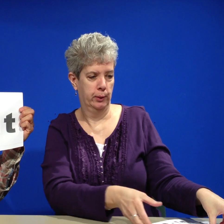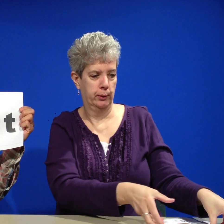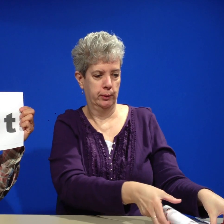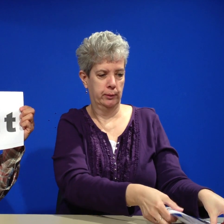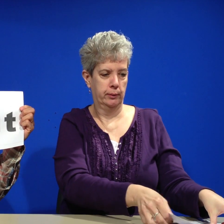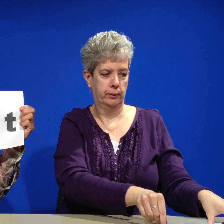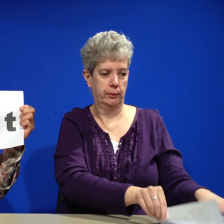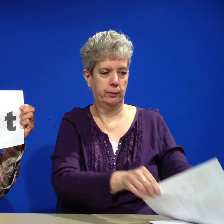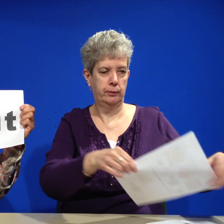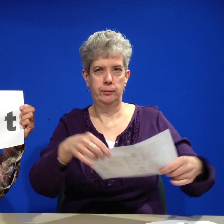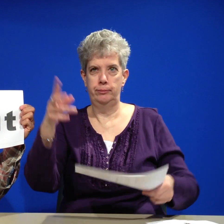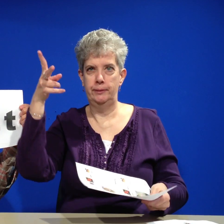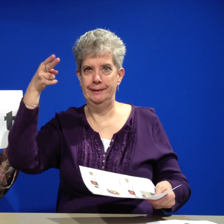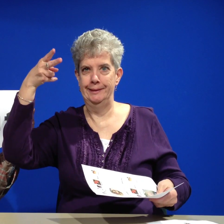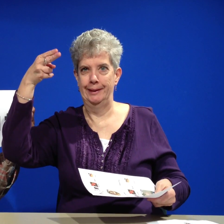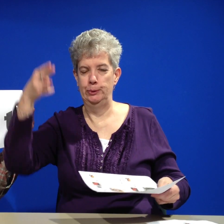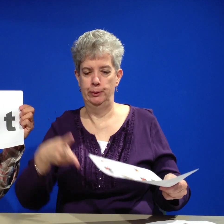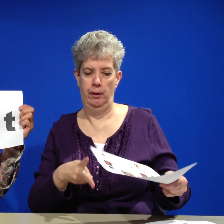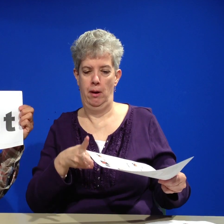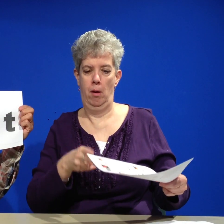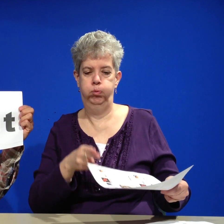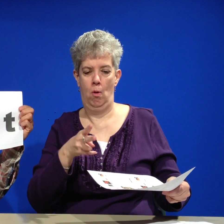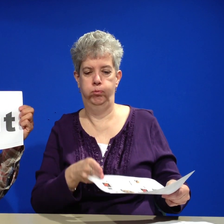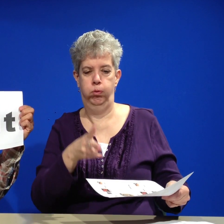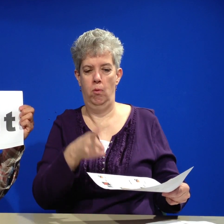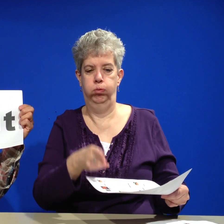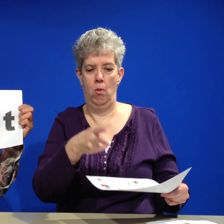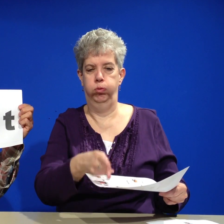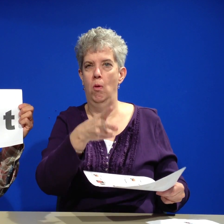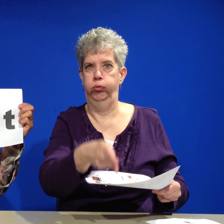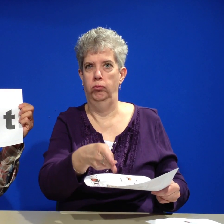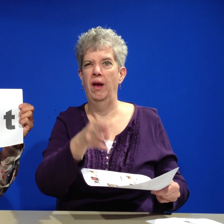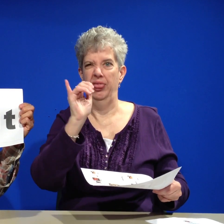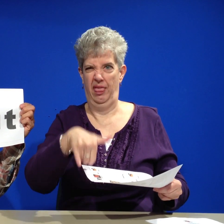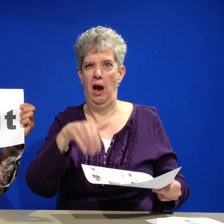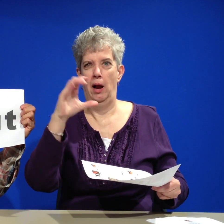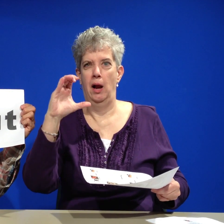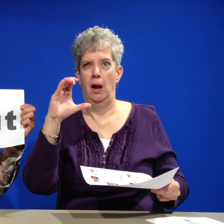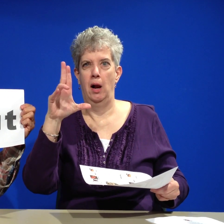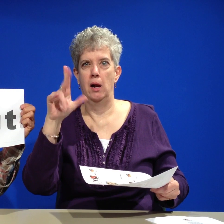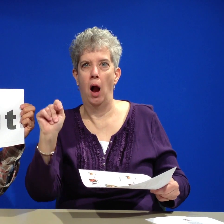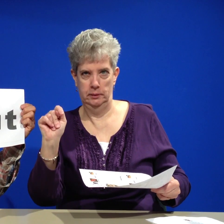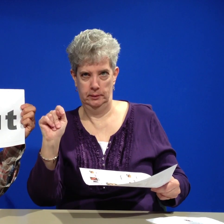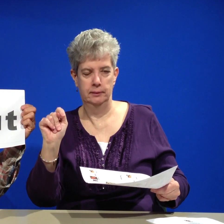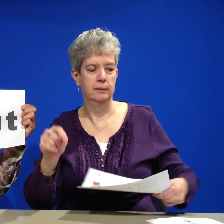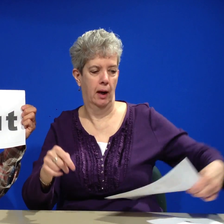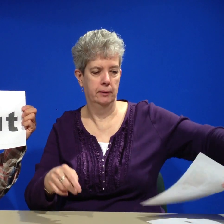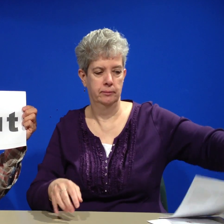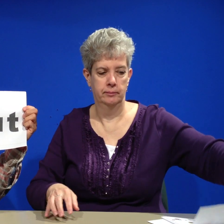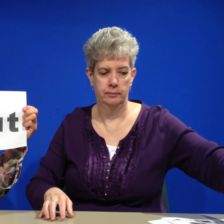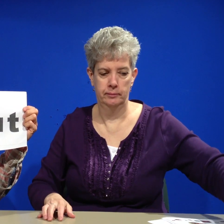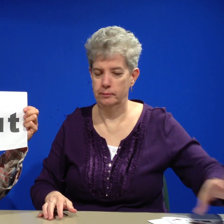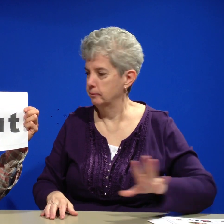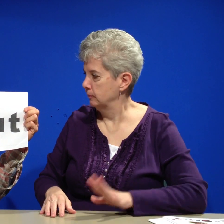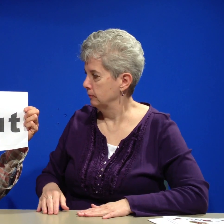if you have a piece of paper and a pair of scissors, and you're cutting your paper. There again, that is cut.